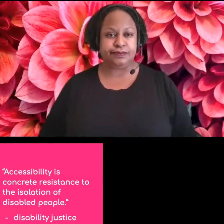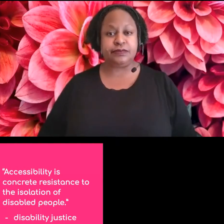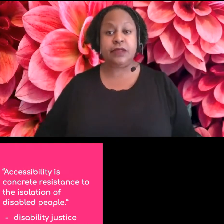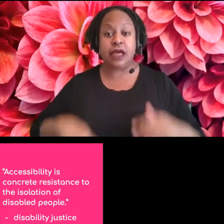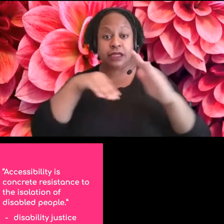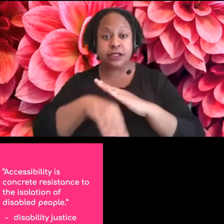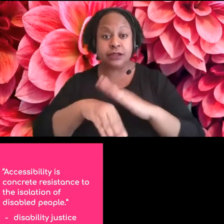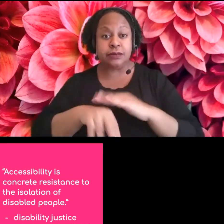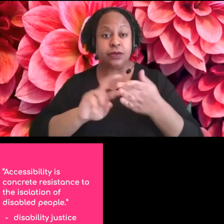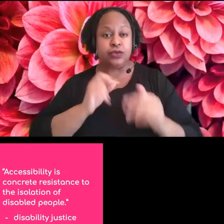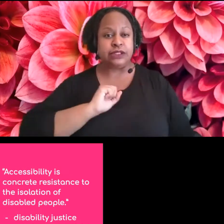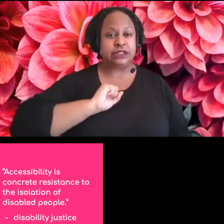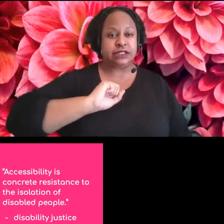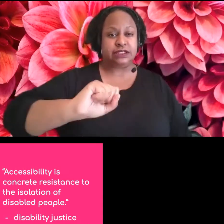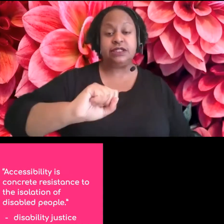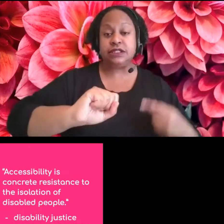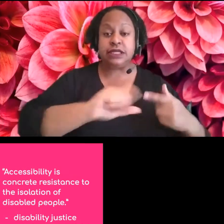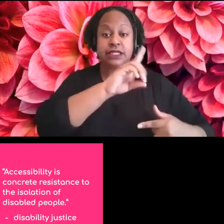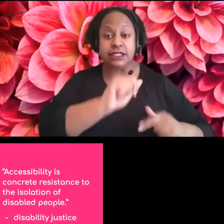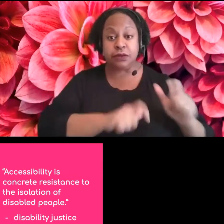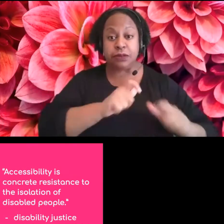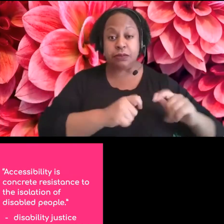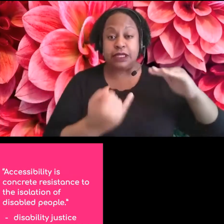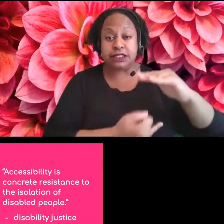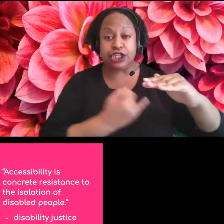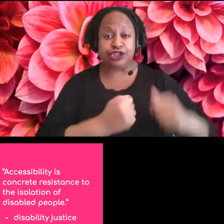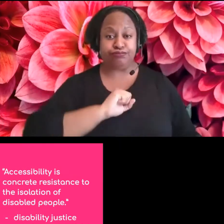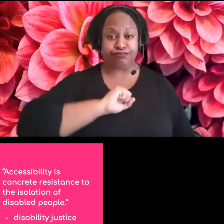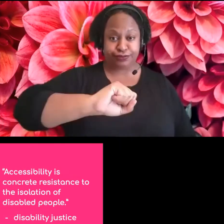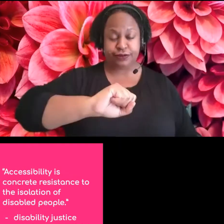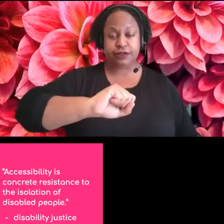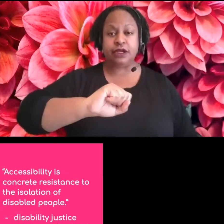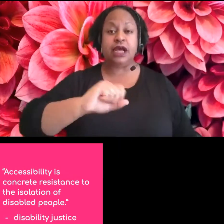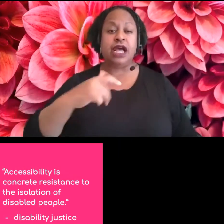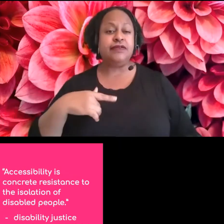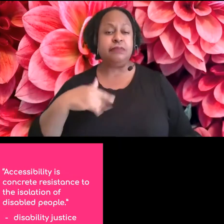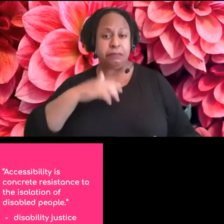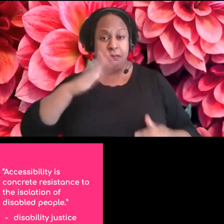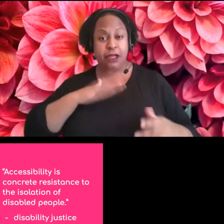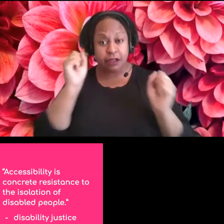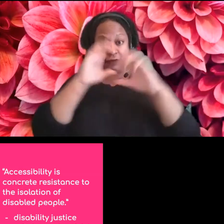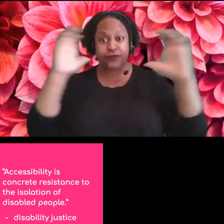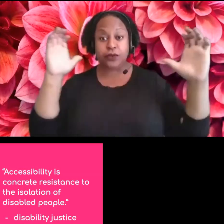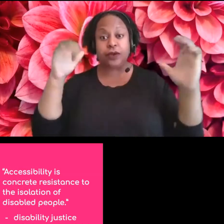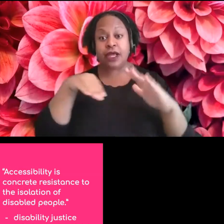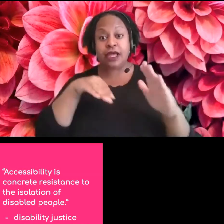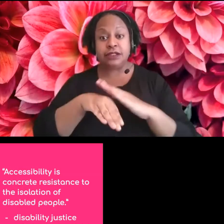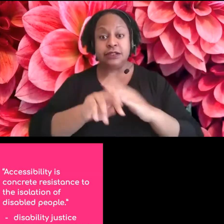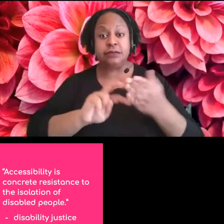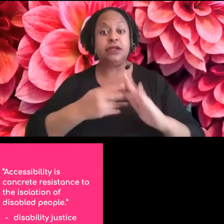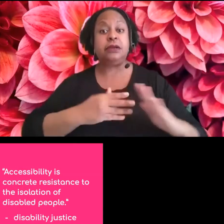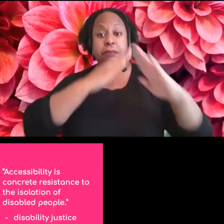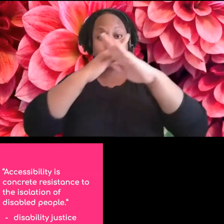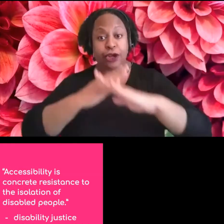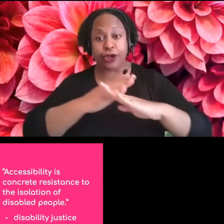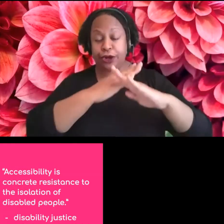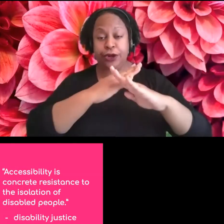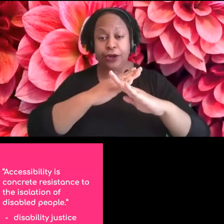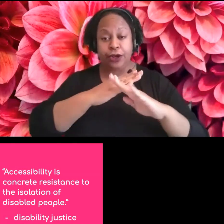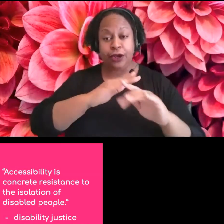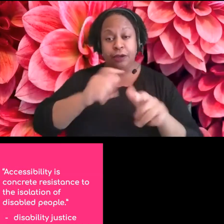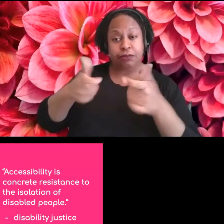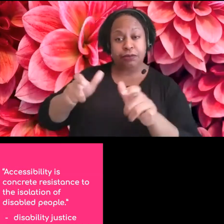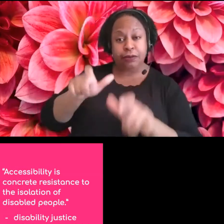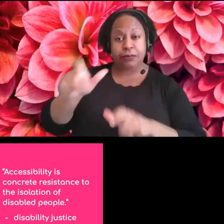access is breaking down barriers that don't allow disabled people to enter and participate in a space, but I would